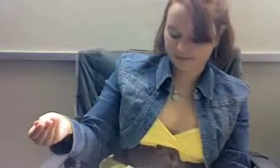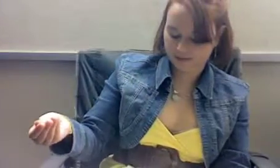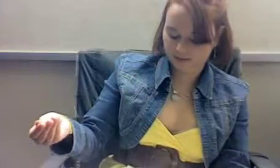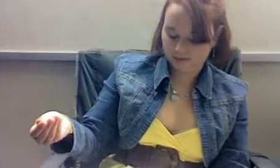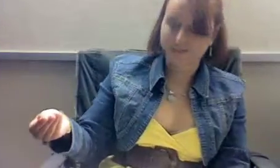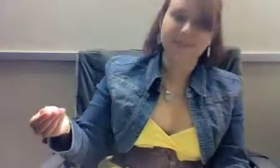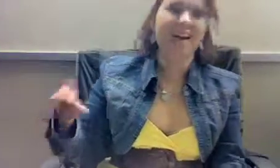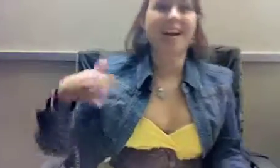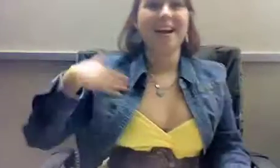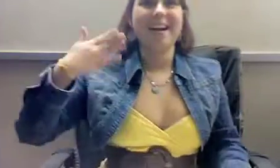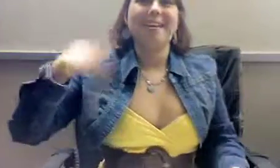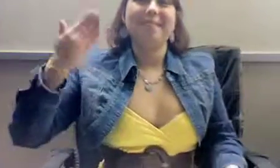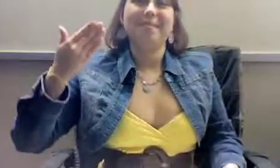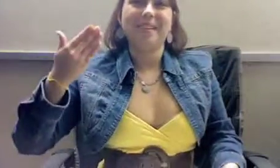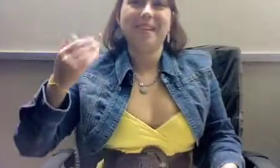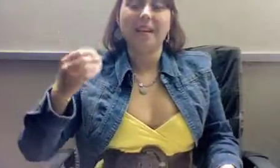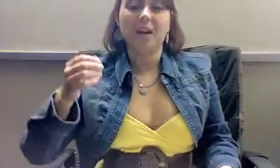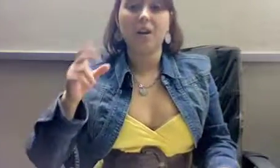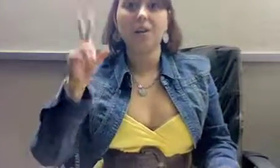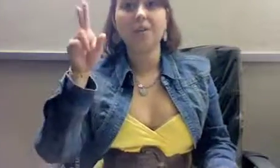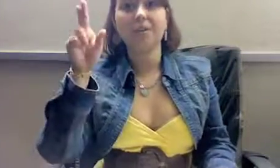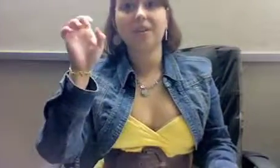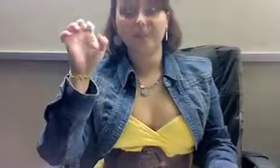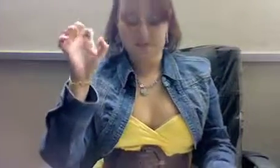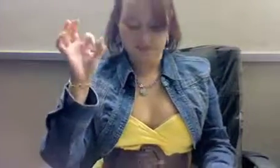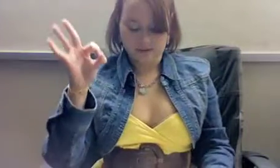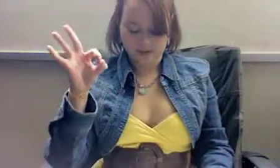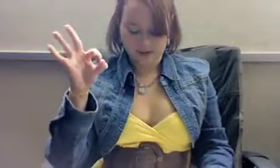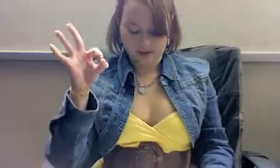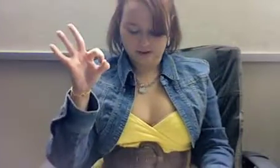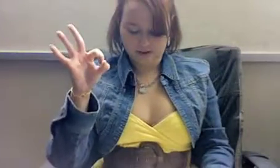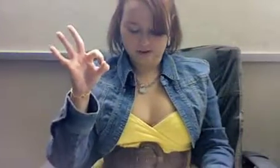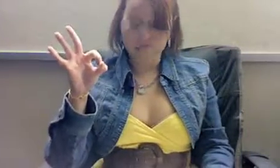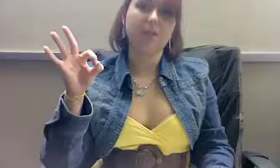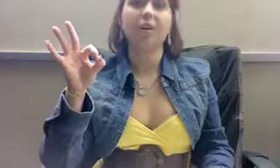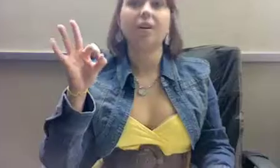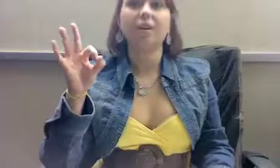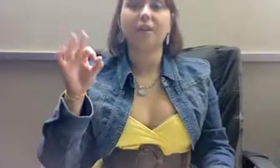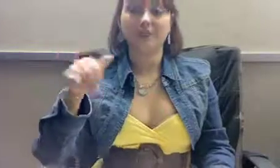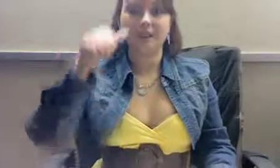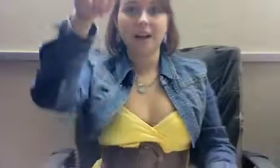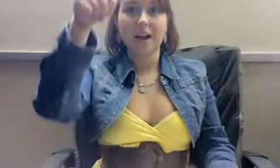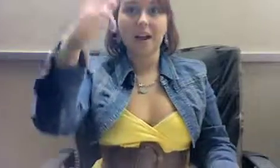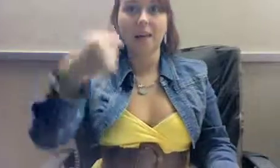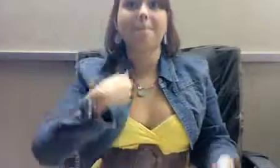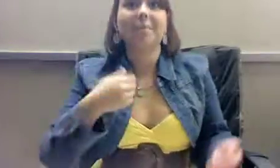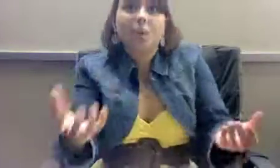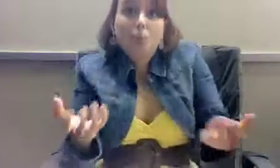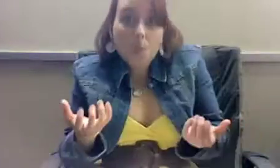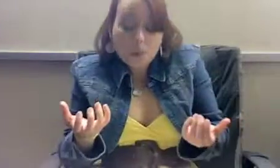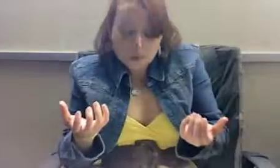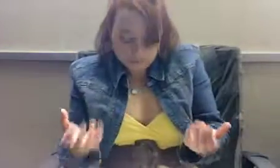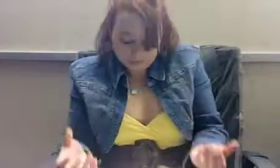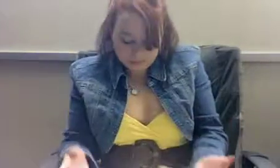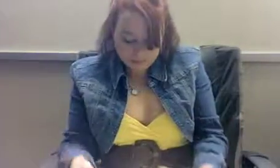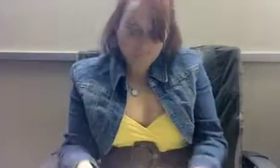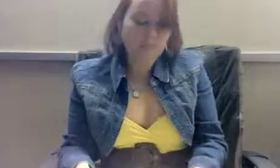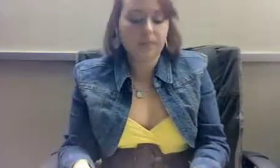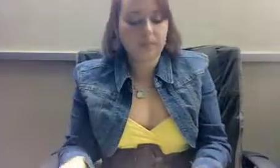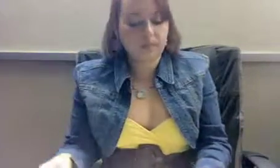Why is he so good? Well, his sister is an actress, that's why. I should have been further away from him. That's what I was going say.